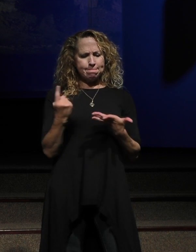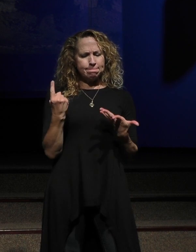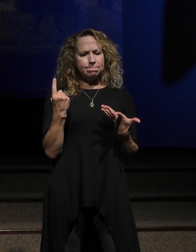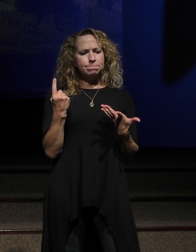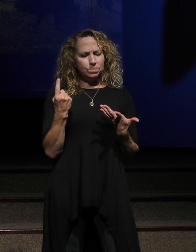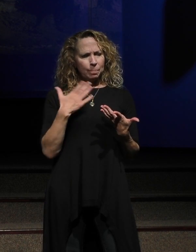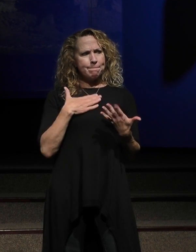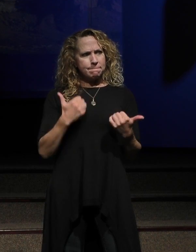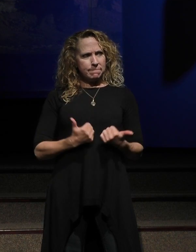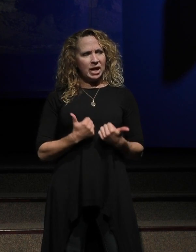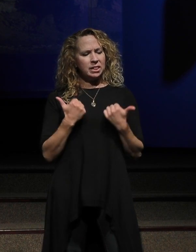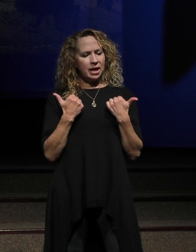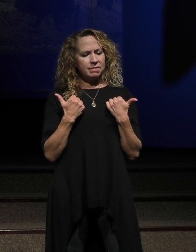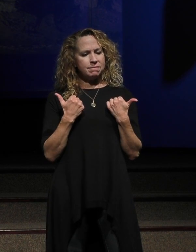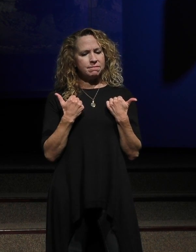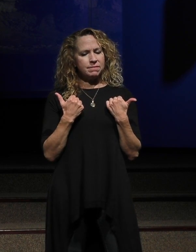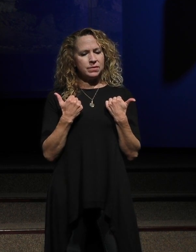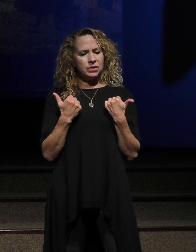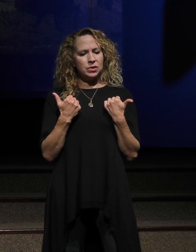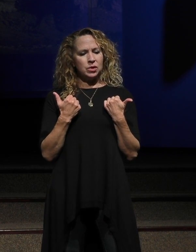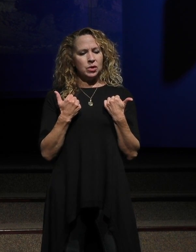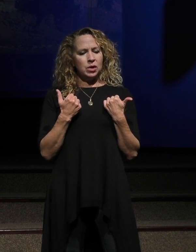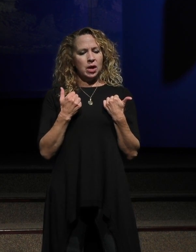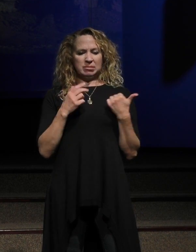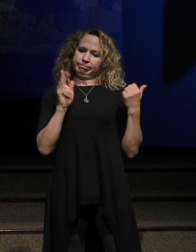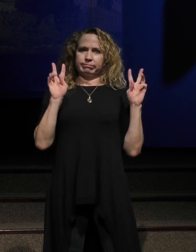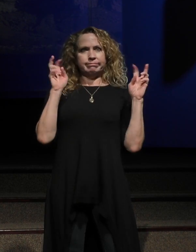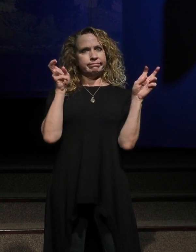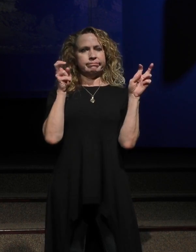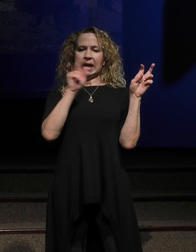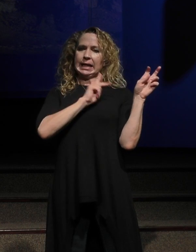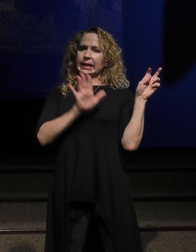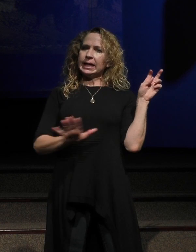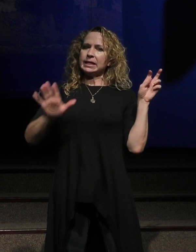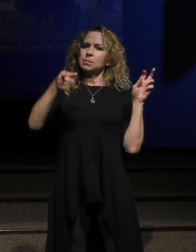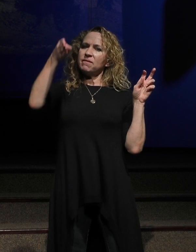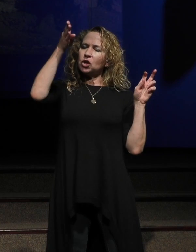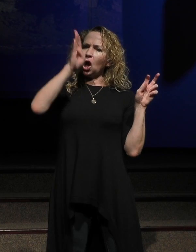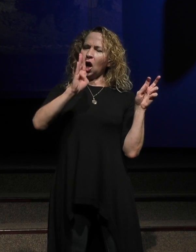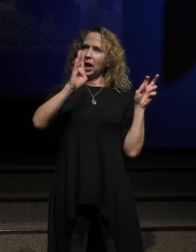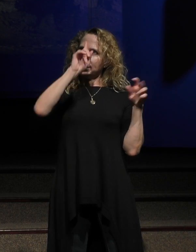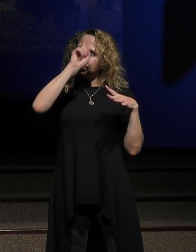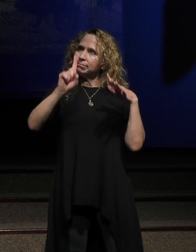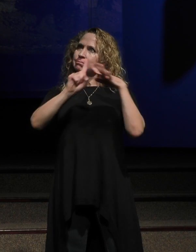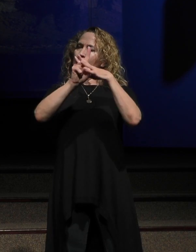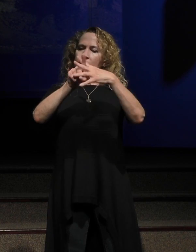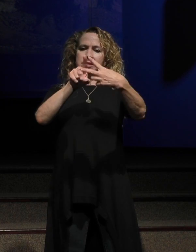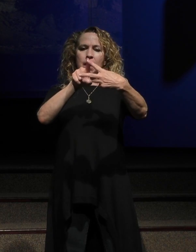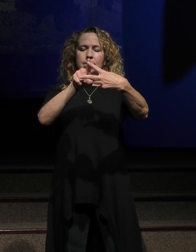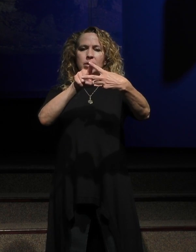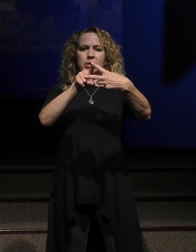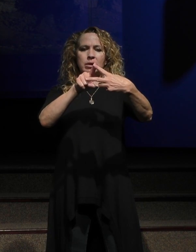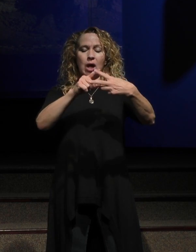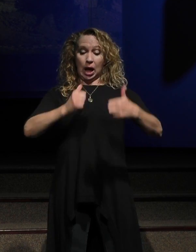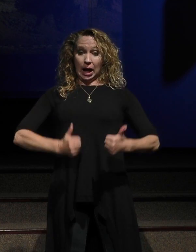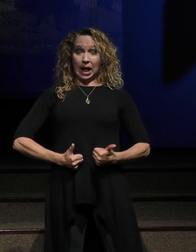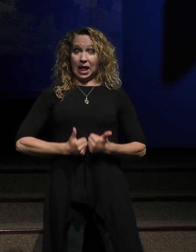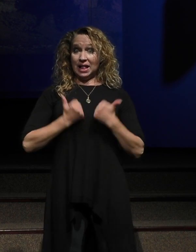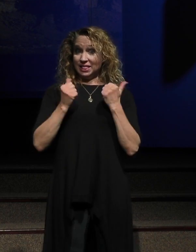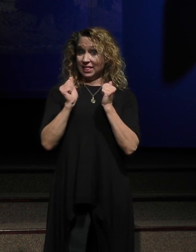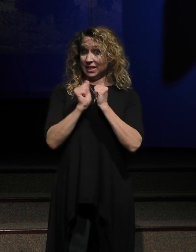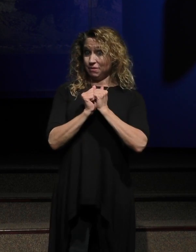in my life, here's what I think about. When I think about the kingdom of God, there's two statements that come to my mind. One of them is I live with